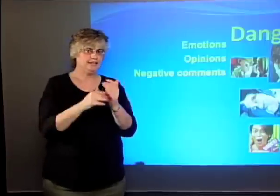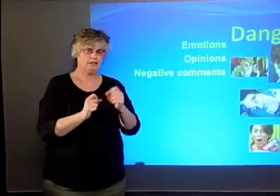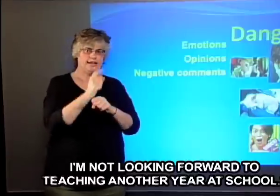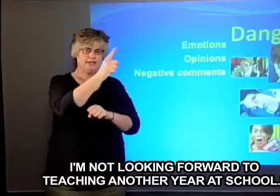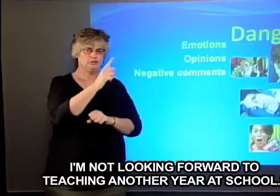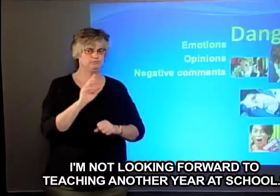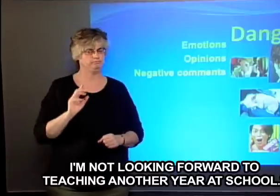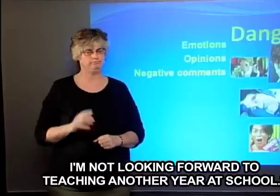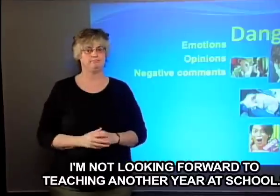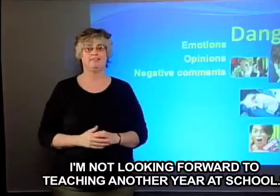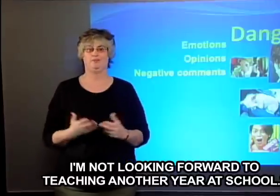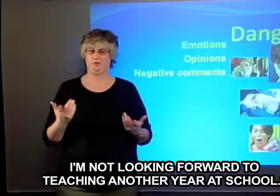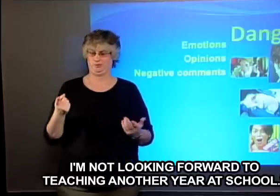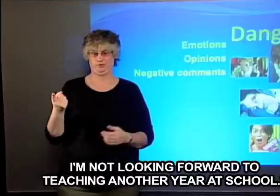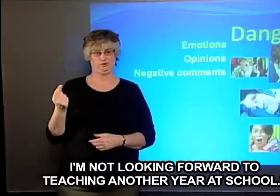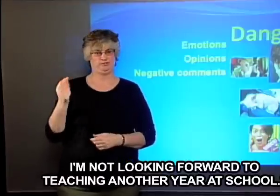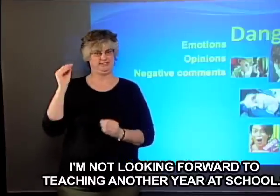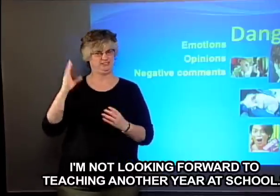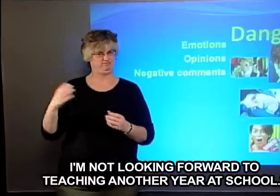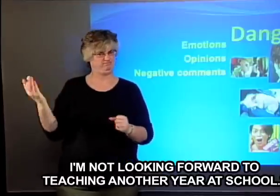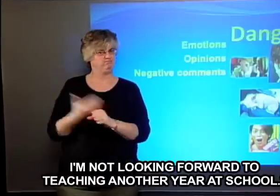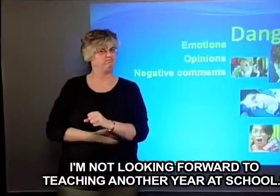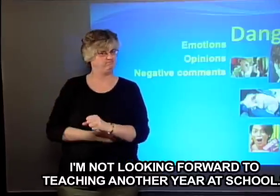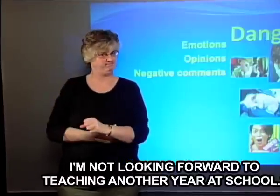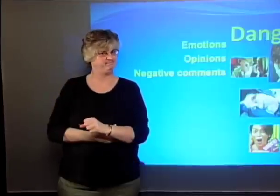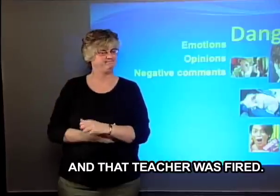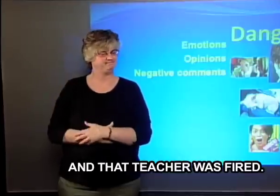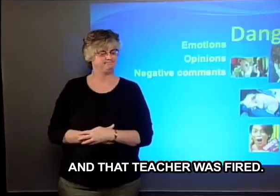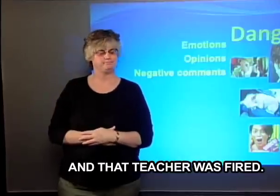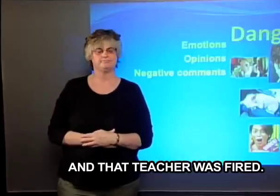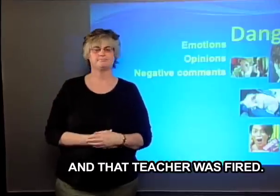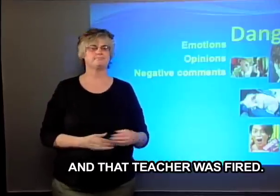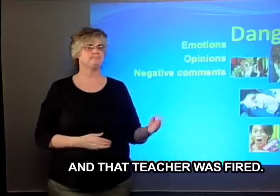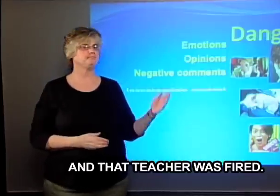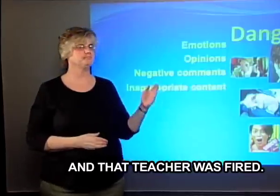I'm not looking forward to teaching another year at school. And that teacher was fired.